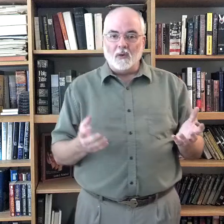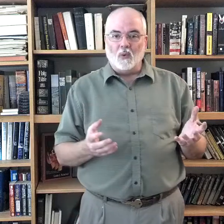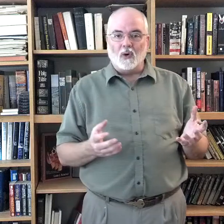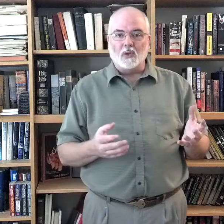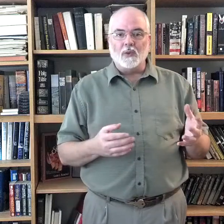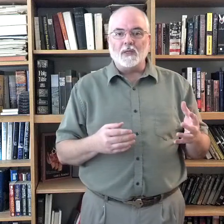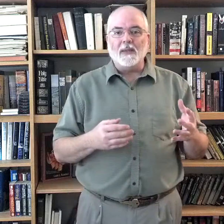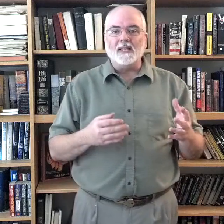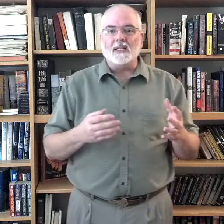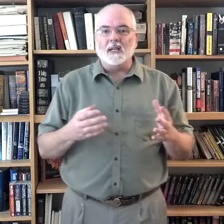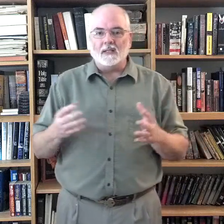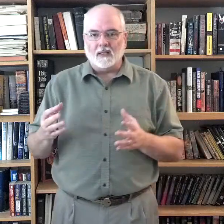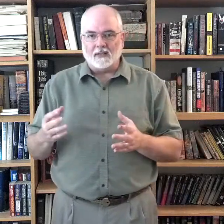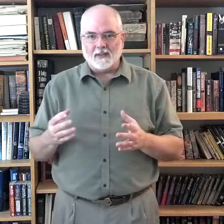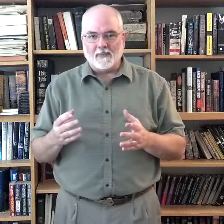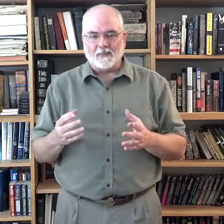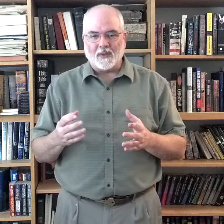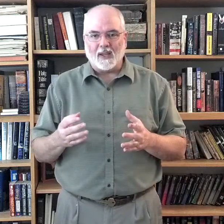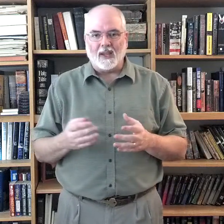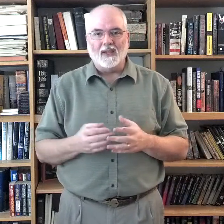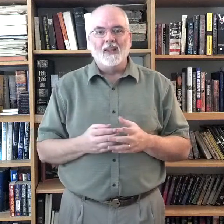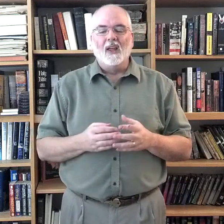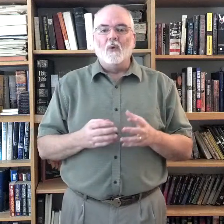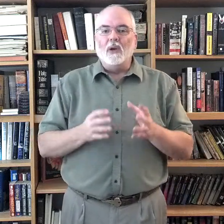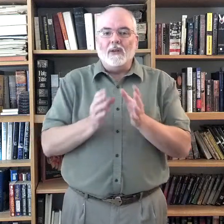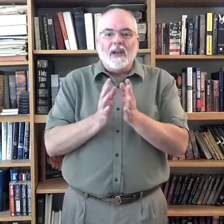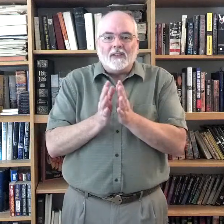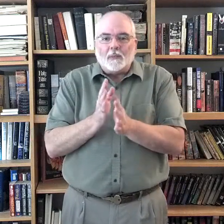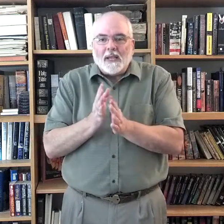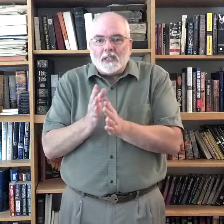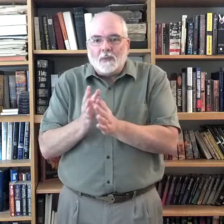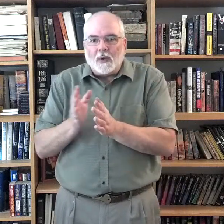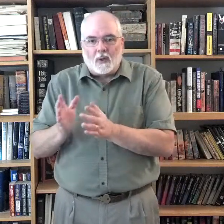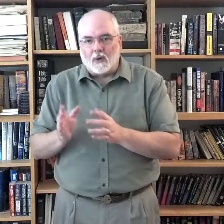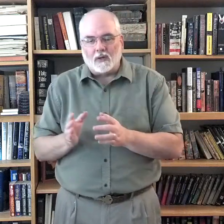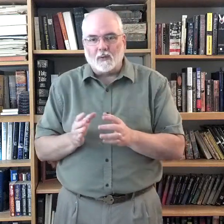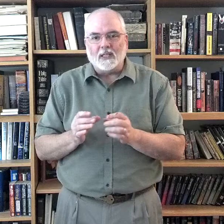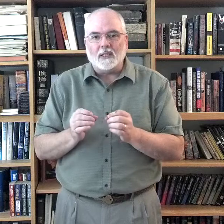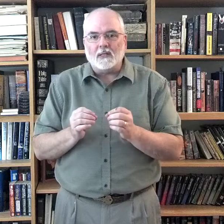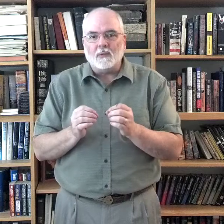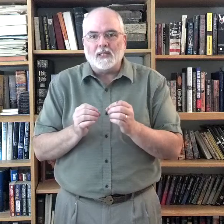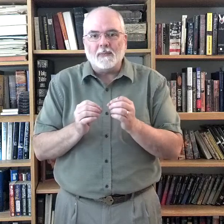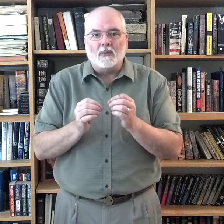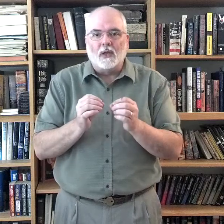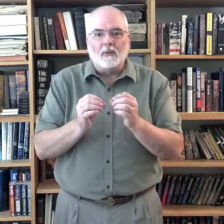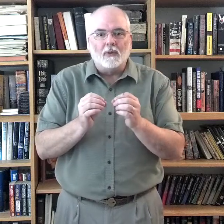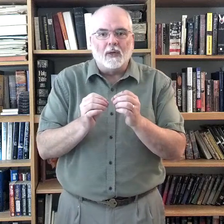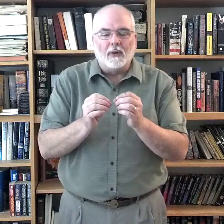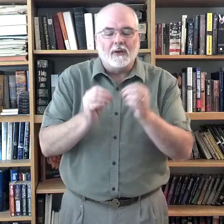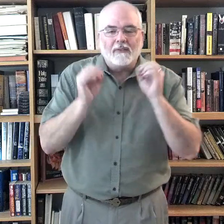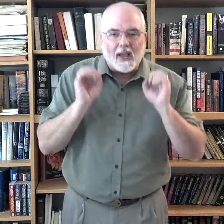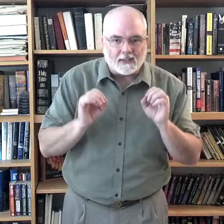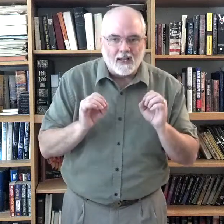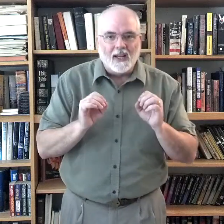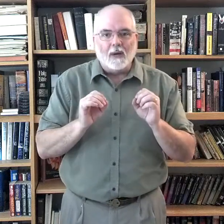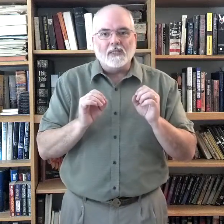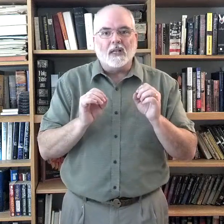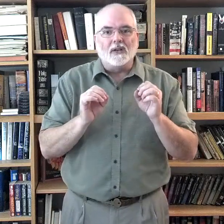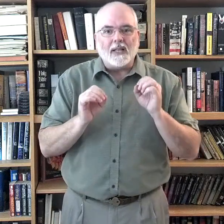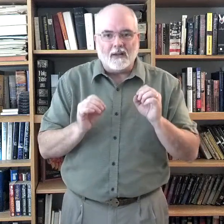words. We speak in sentences, okay? We don't even have spaces between our words. We speak really, really, really fast. And we still understand it,